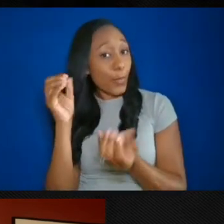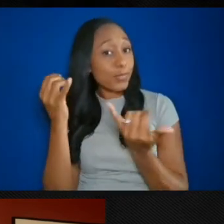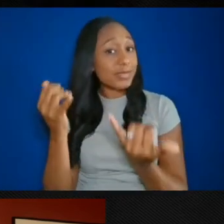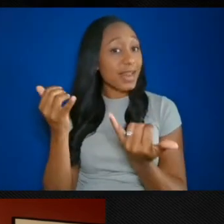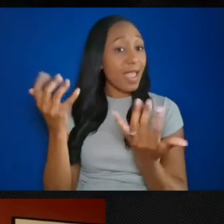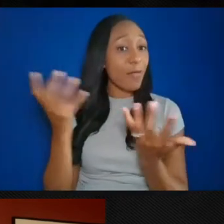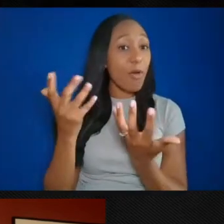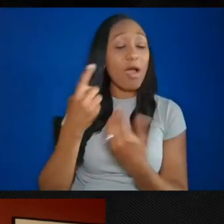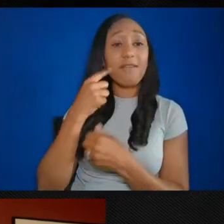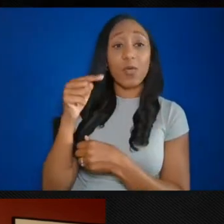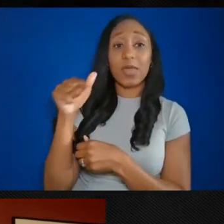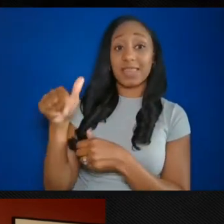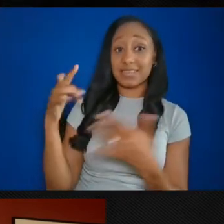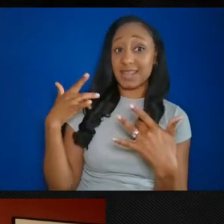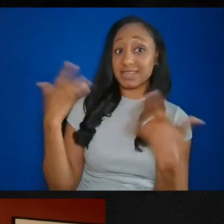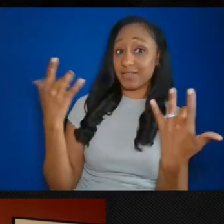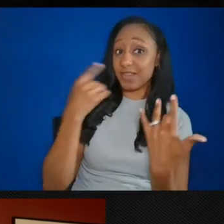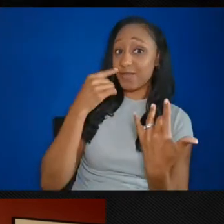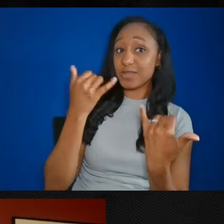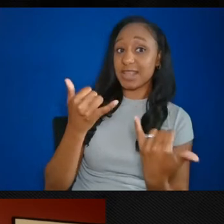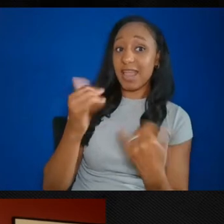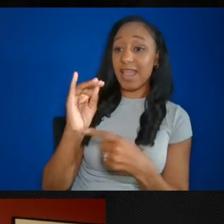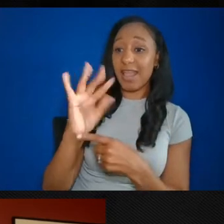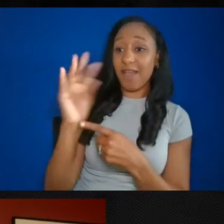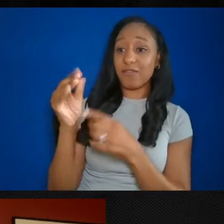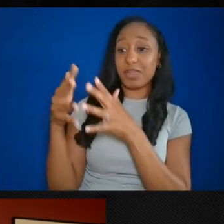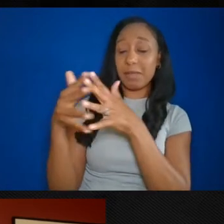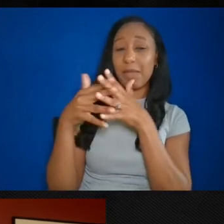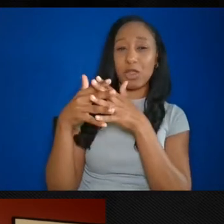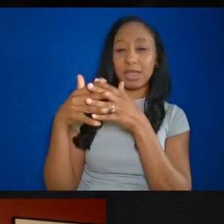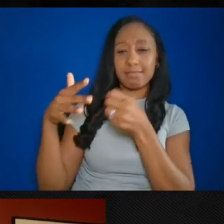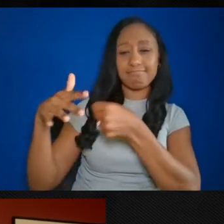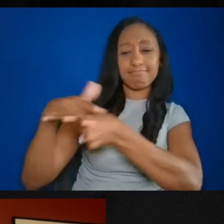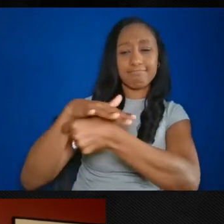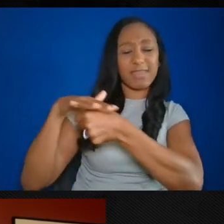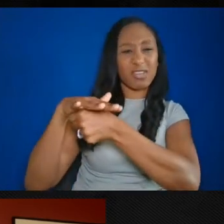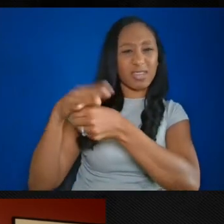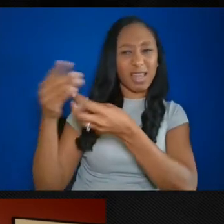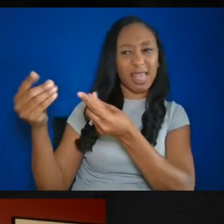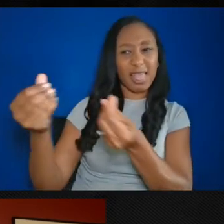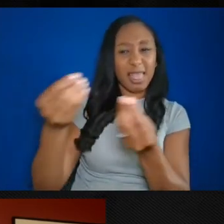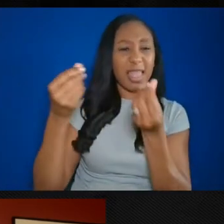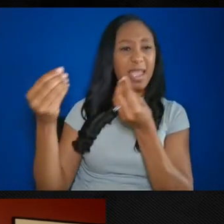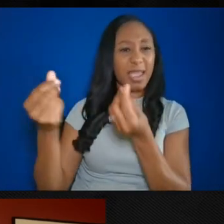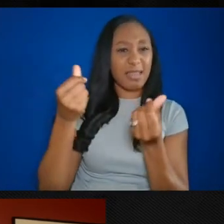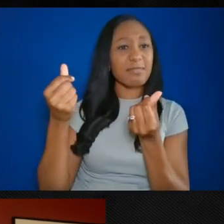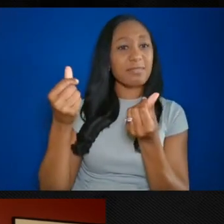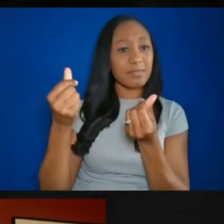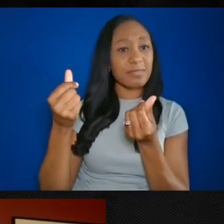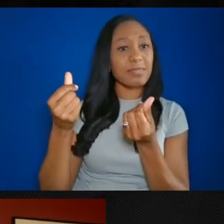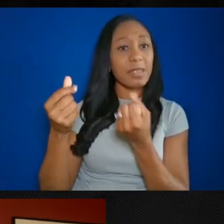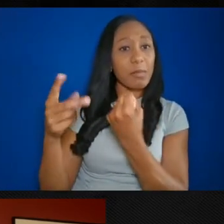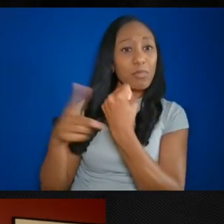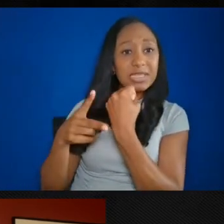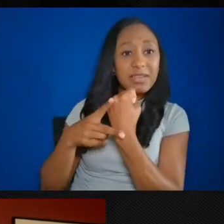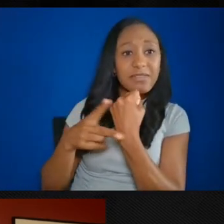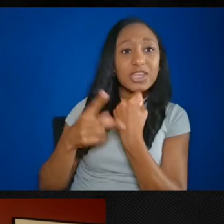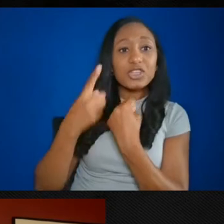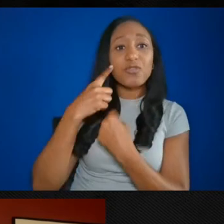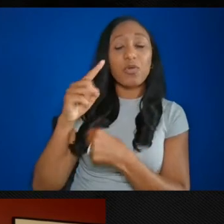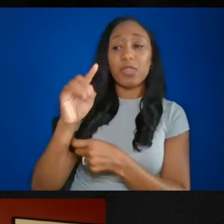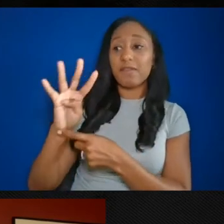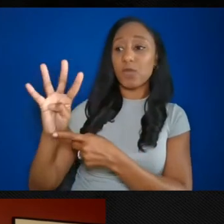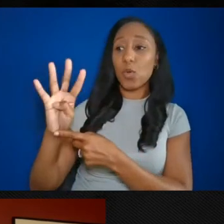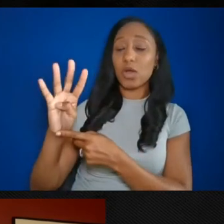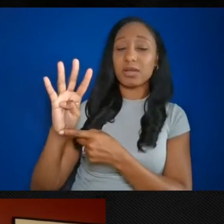for the June edition of Lunch and Learn, African American Land Conservation and Preservation in partnership with the Maryland State Archives and the Maryland Four Centuries Project.